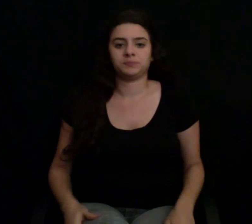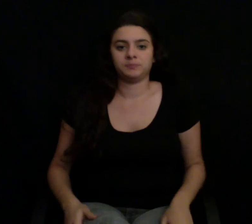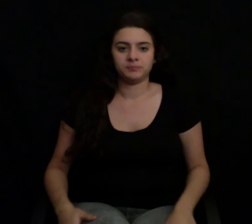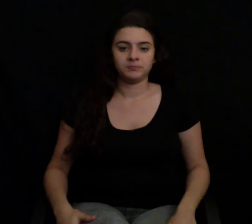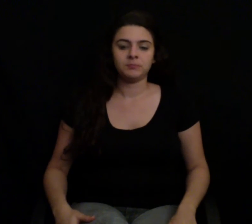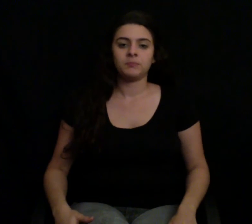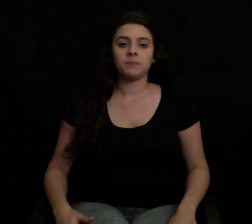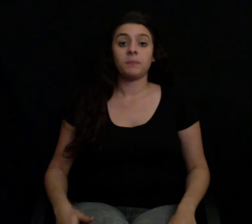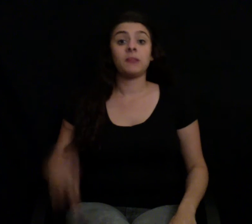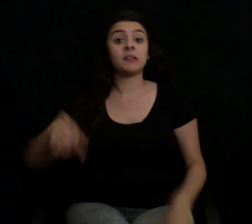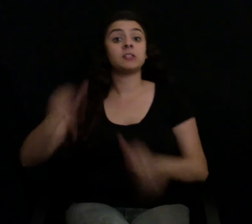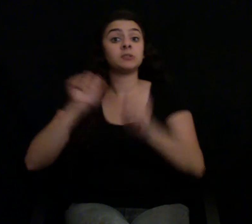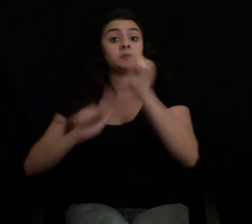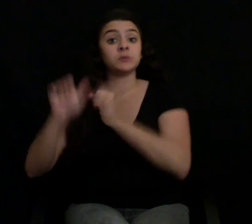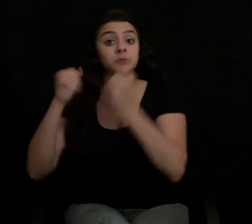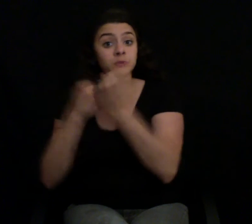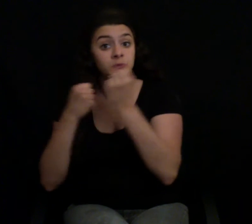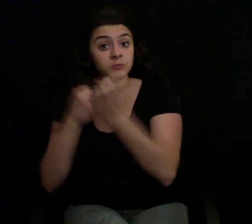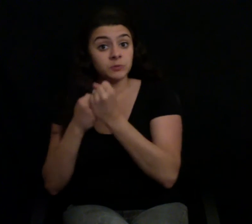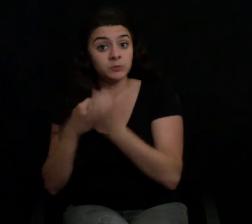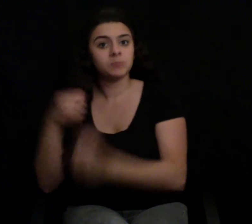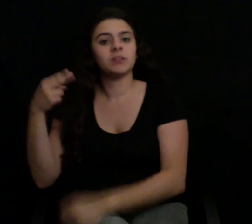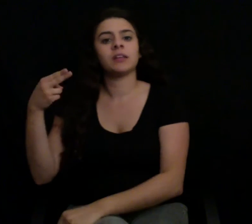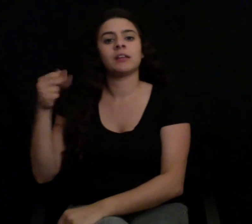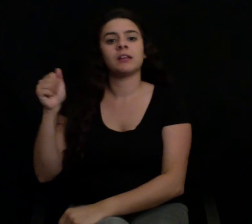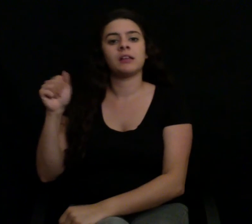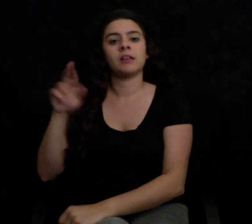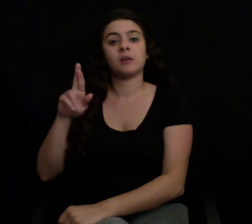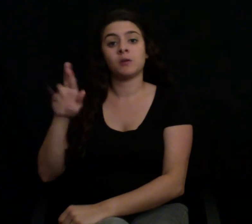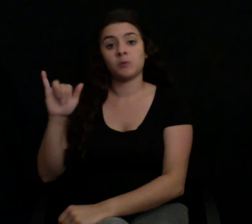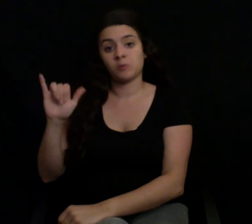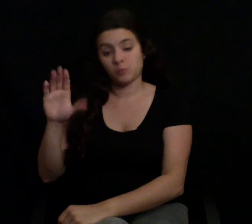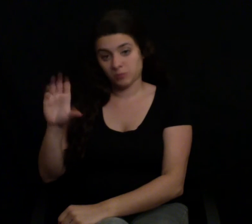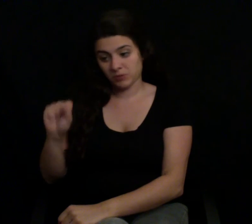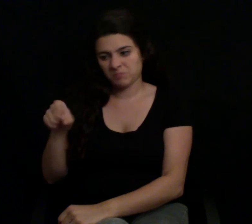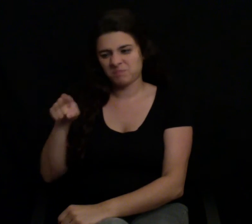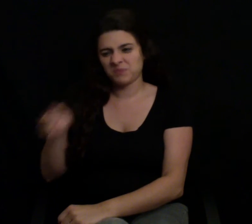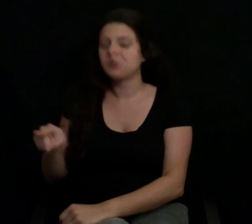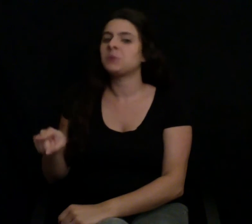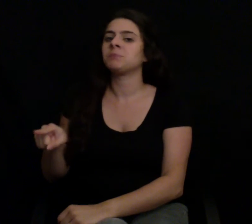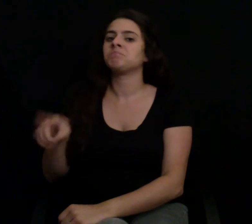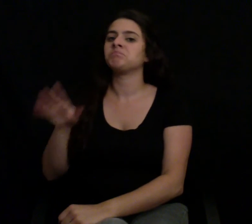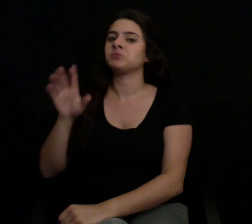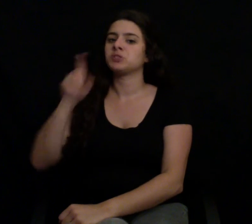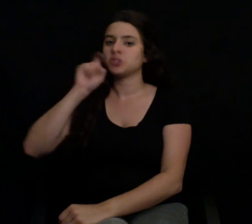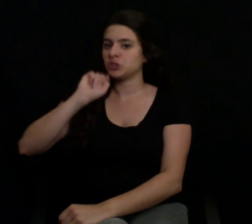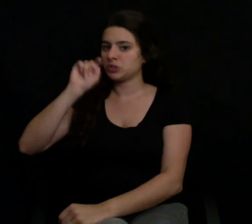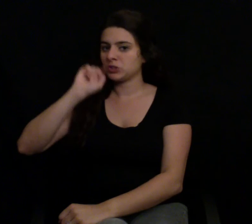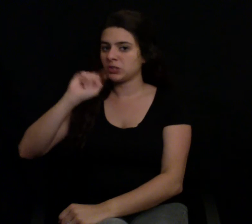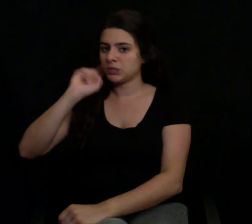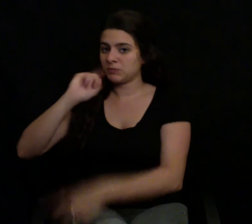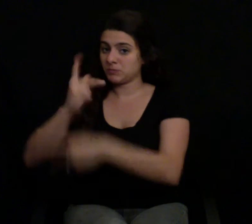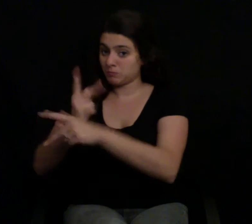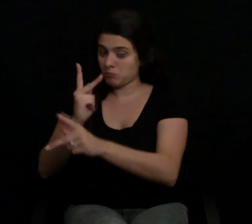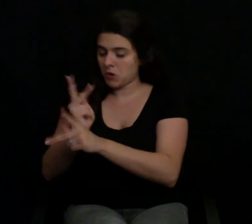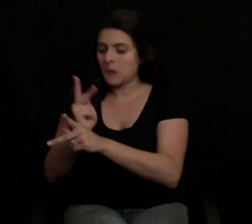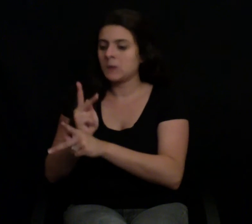This episode is brought to you by Harry's. Harry's is serious about their shaving products while still respecting your face and your wallet. Their kits come with